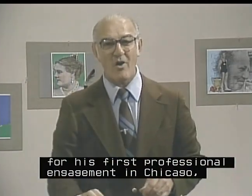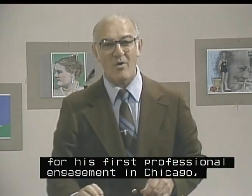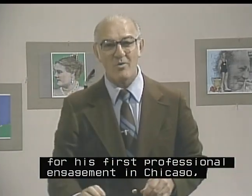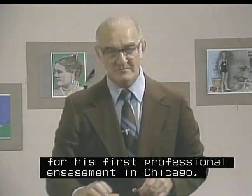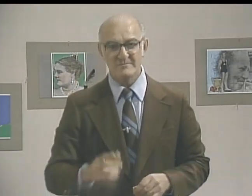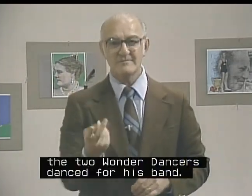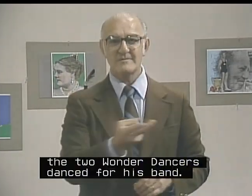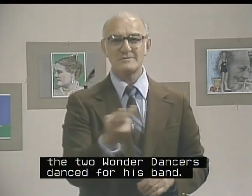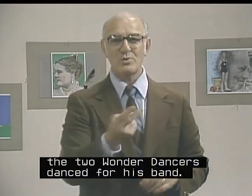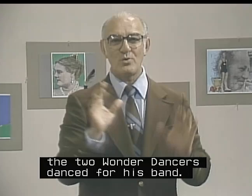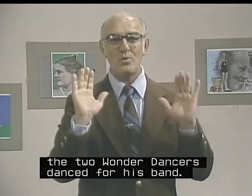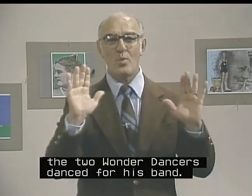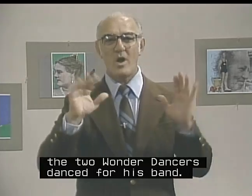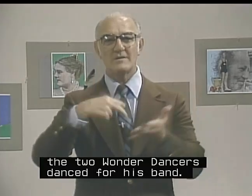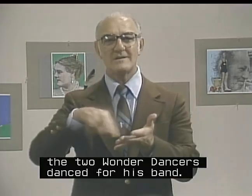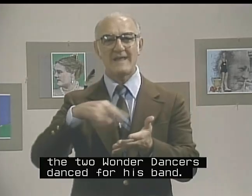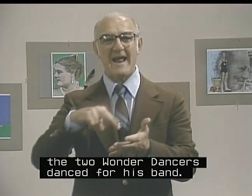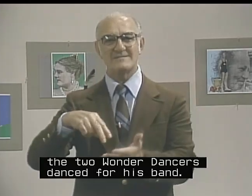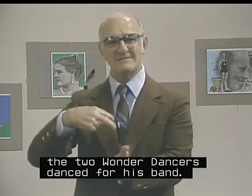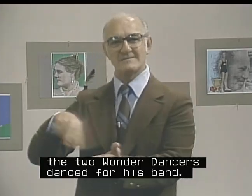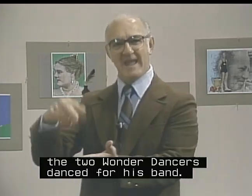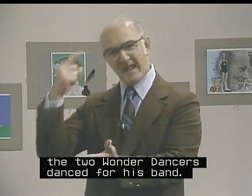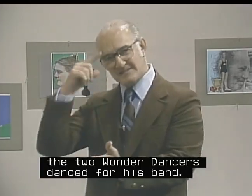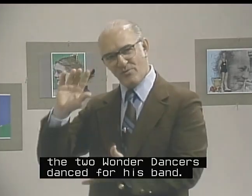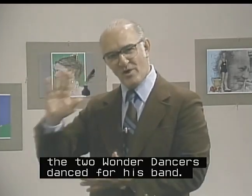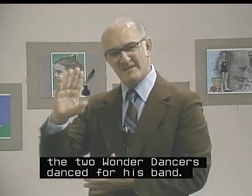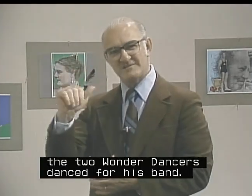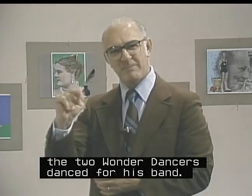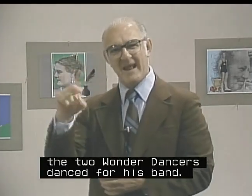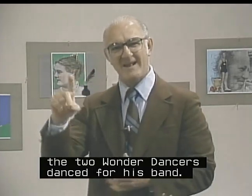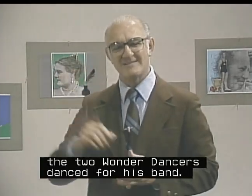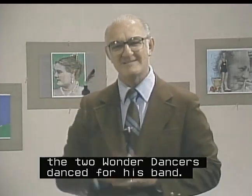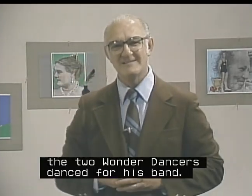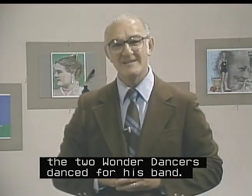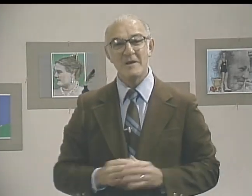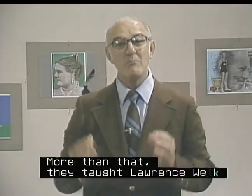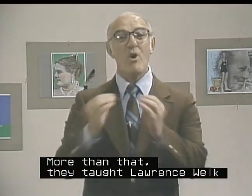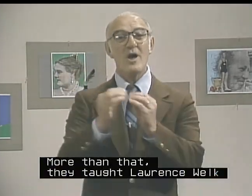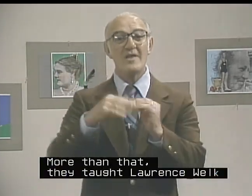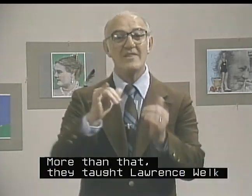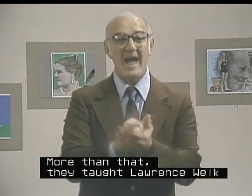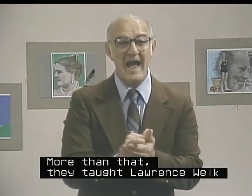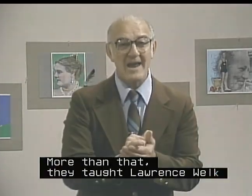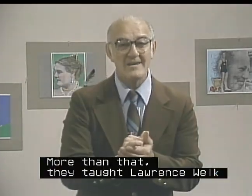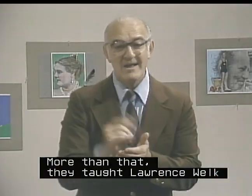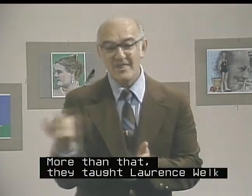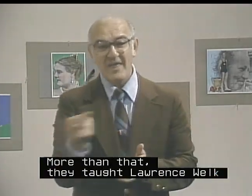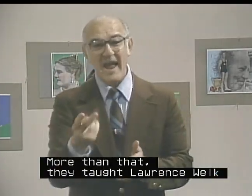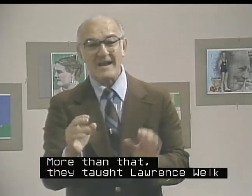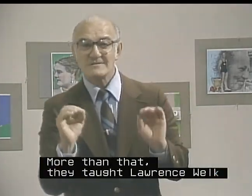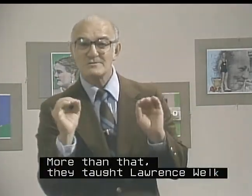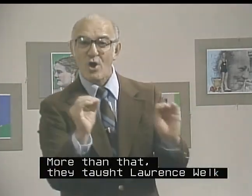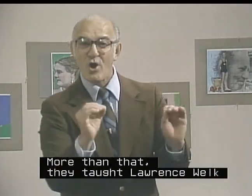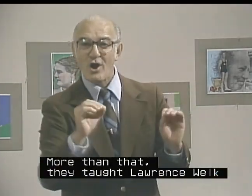the two wonder dancers danced for his band. More than that, they taught